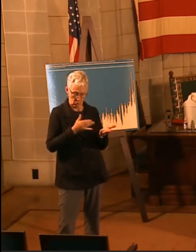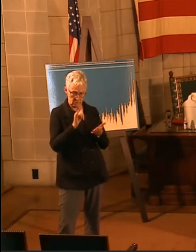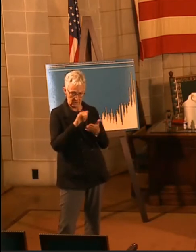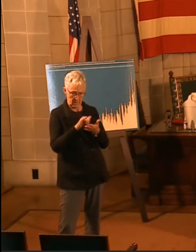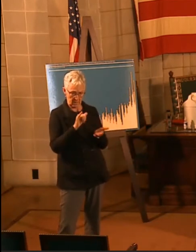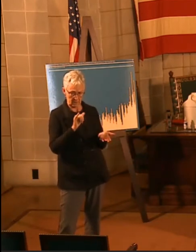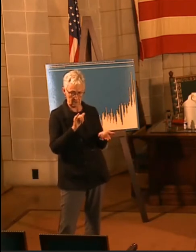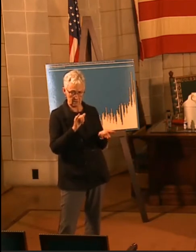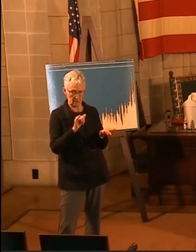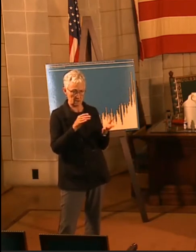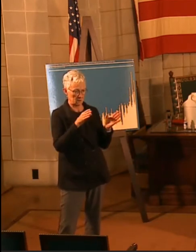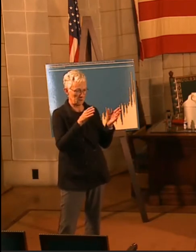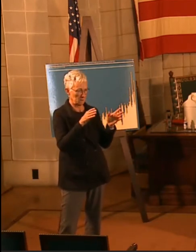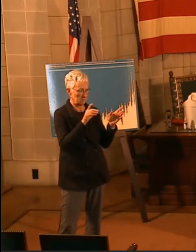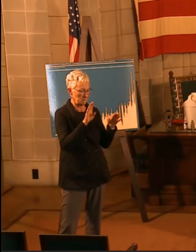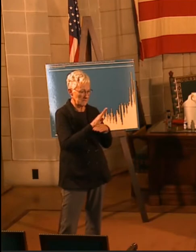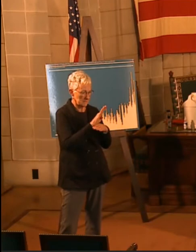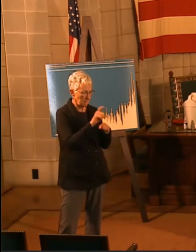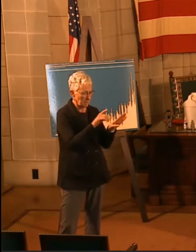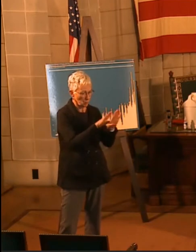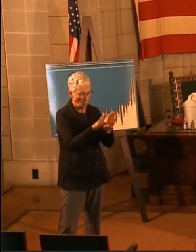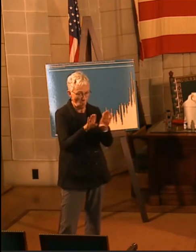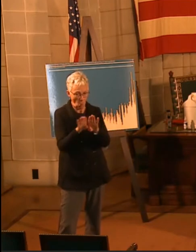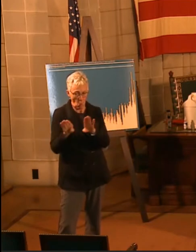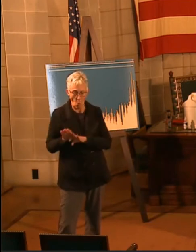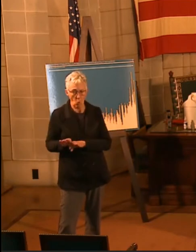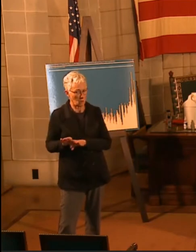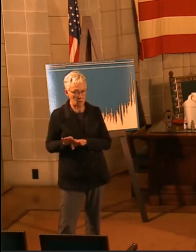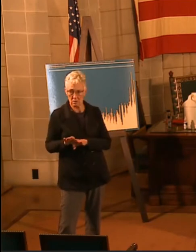closures is